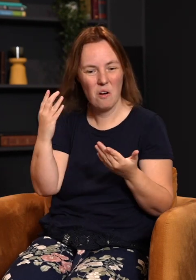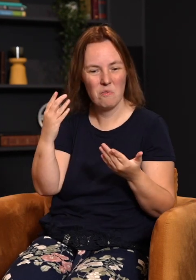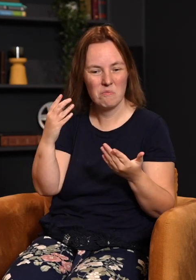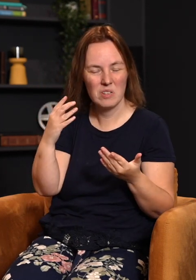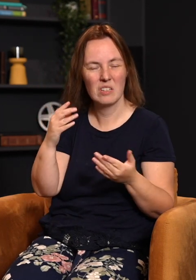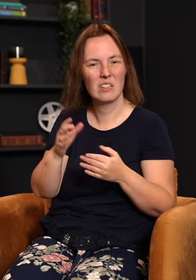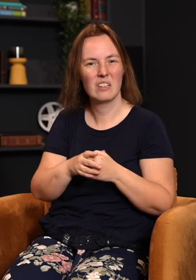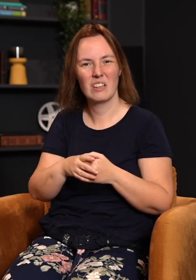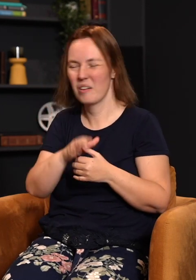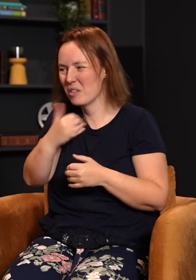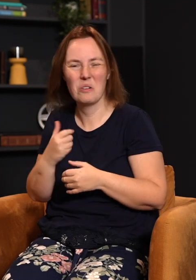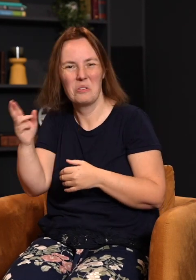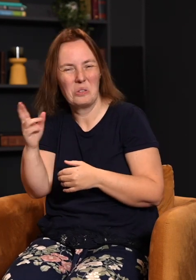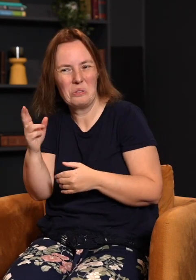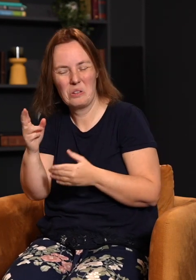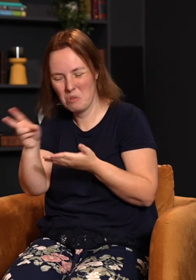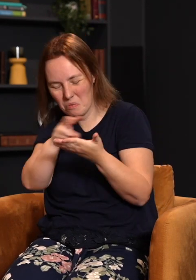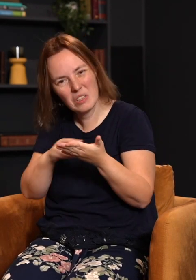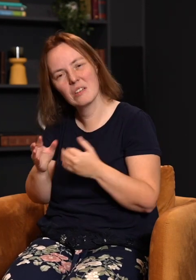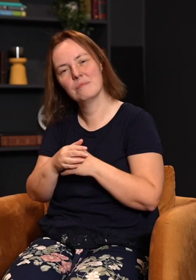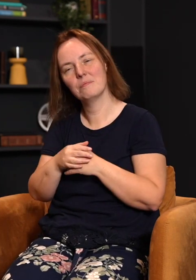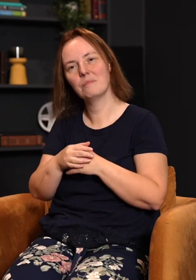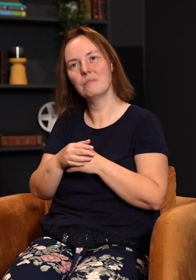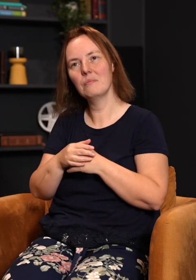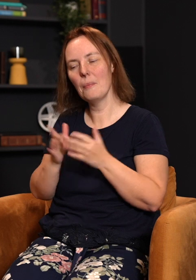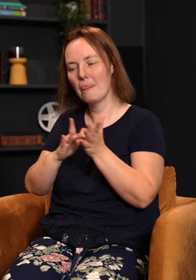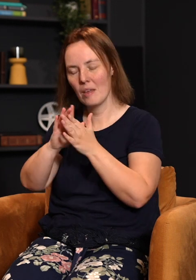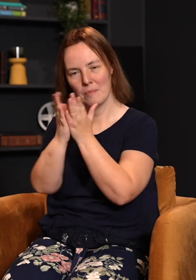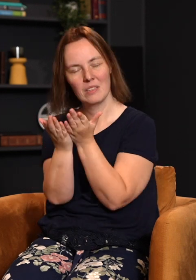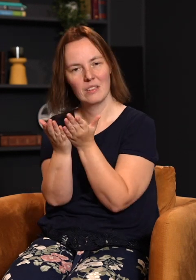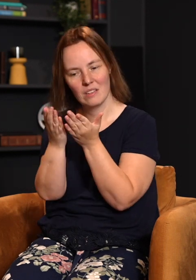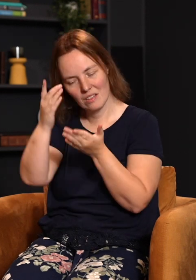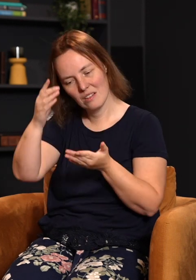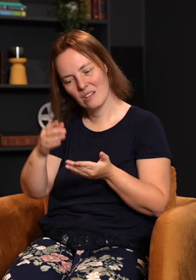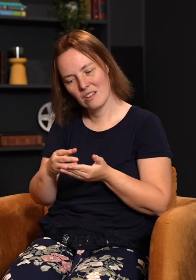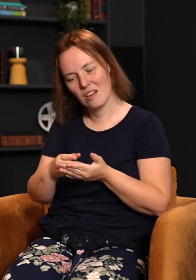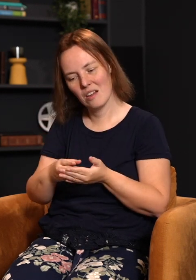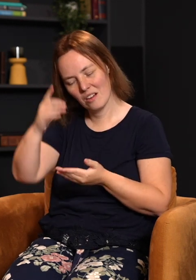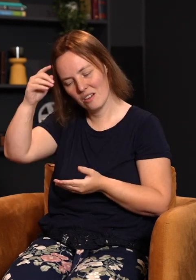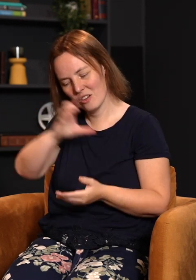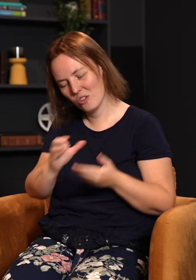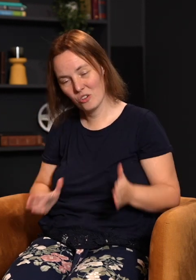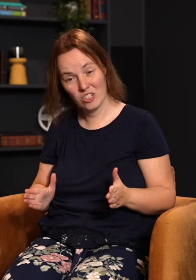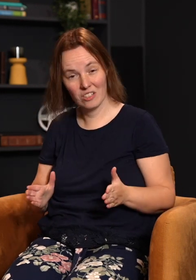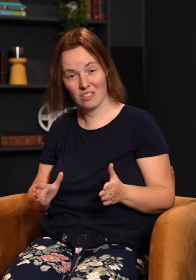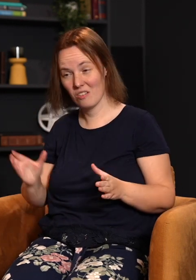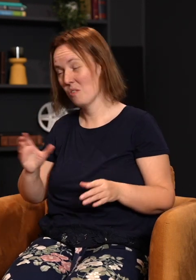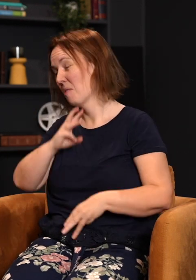they're just collecting dust. I just think of believers around the world who don't have the scriptures. I saw a little Instagram post just this past week or wherever